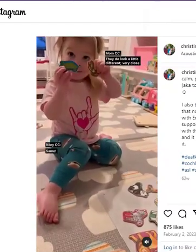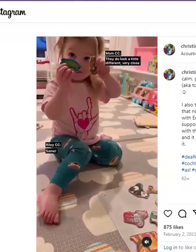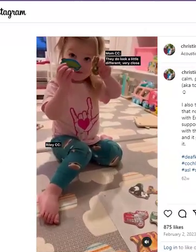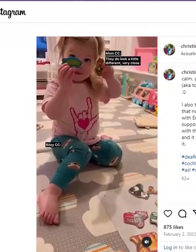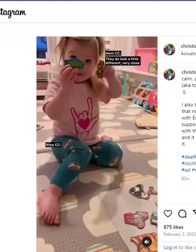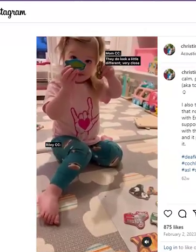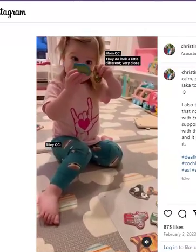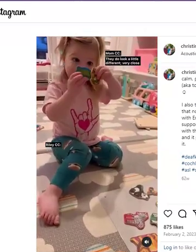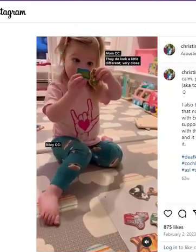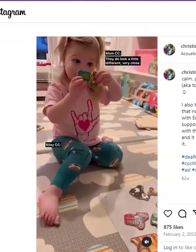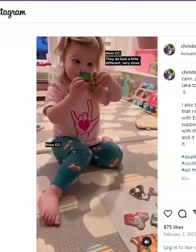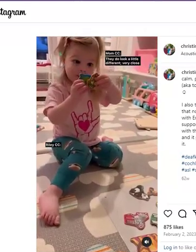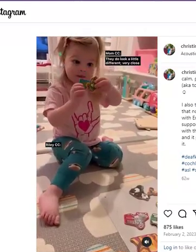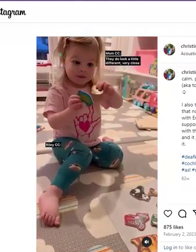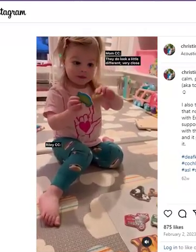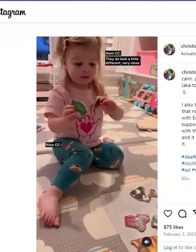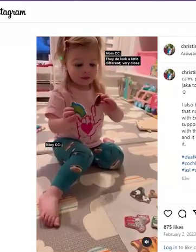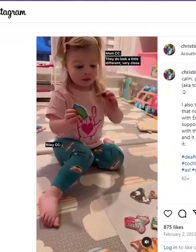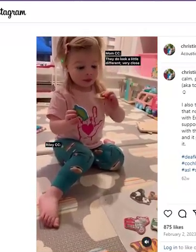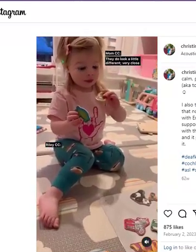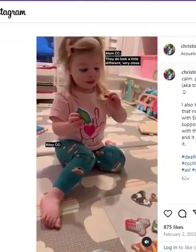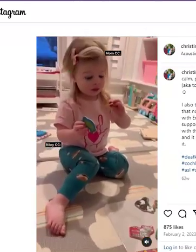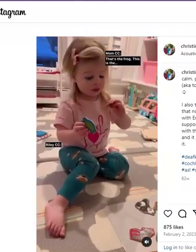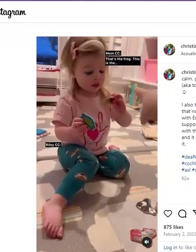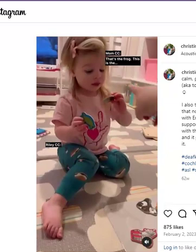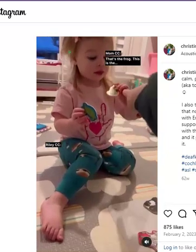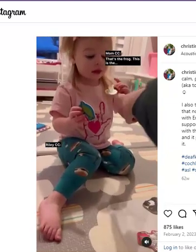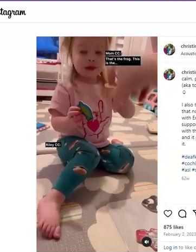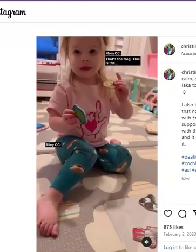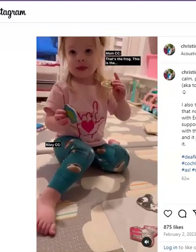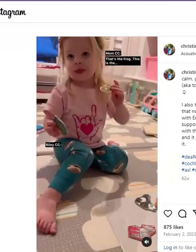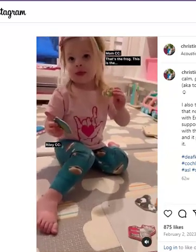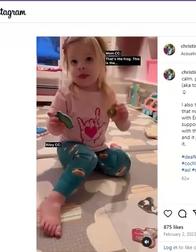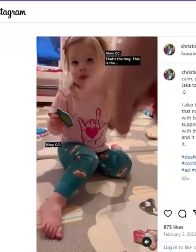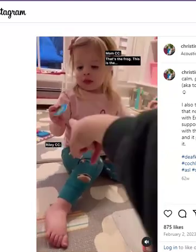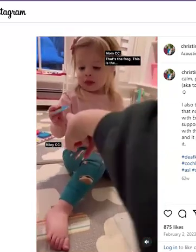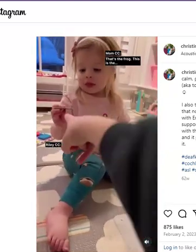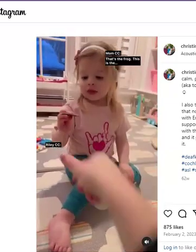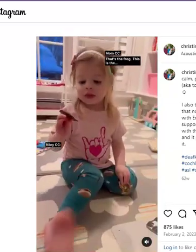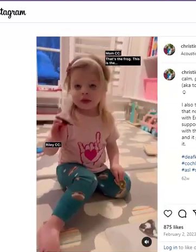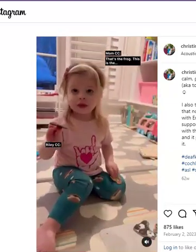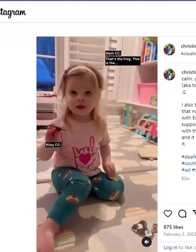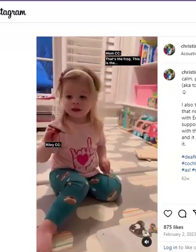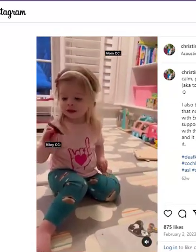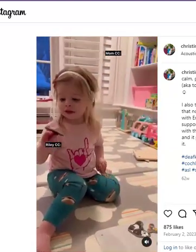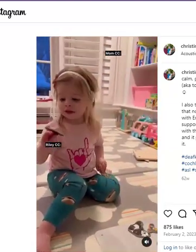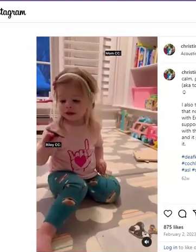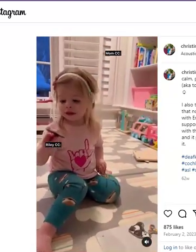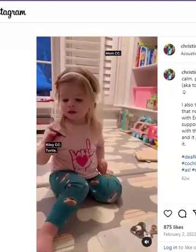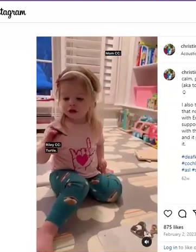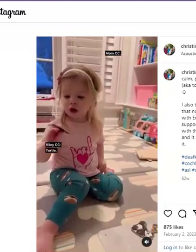they do look a little different very close that's the frog this is the